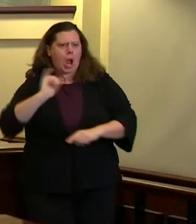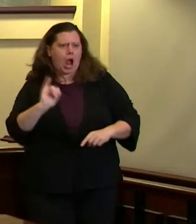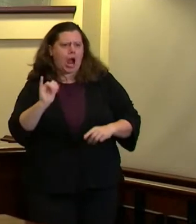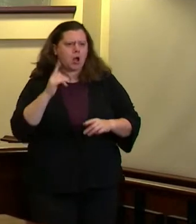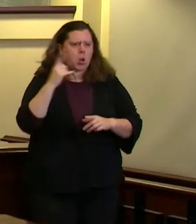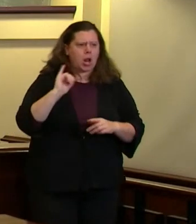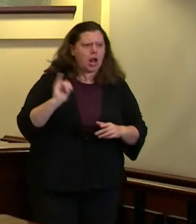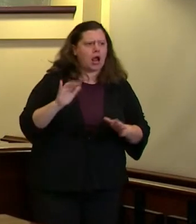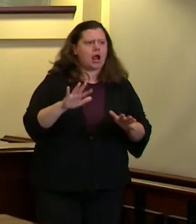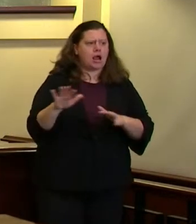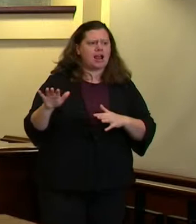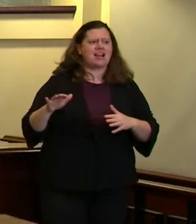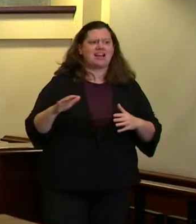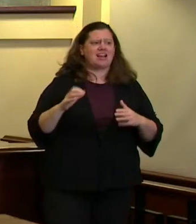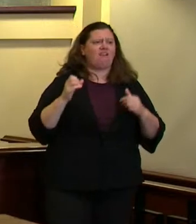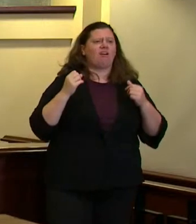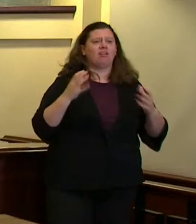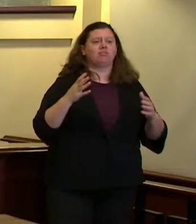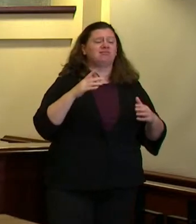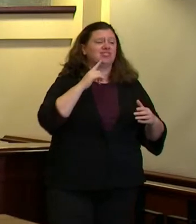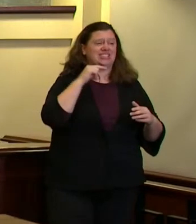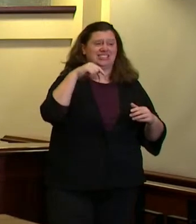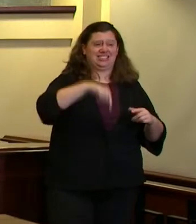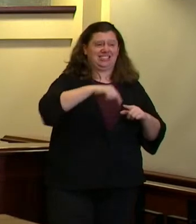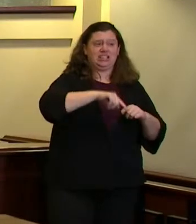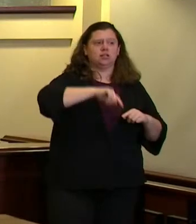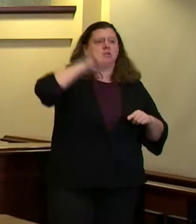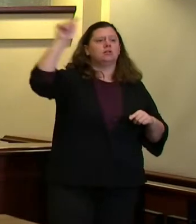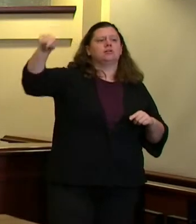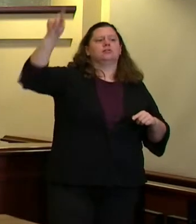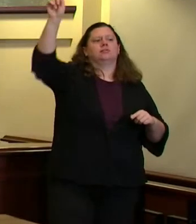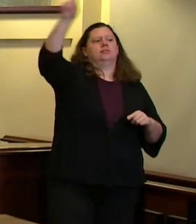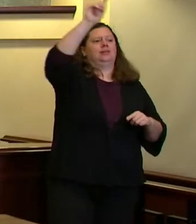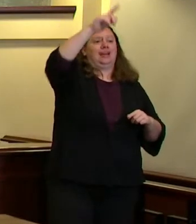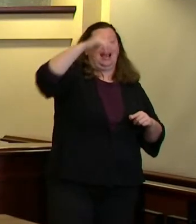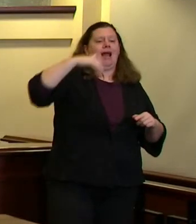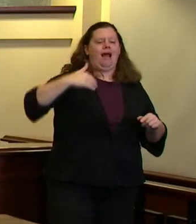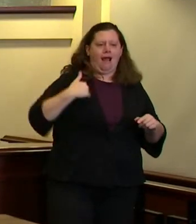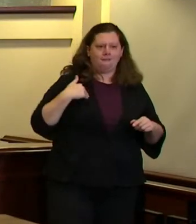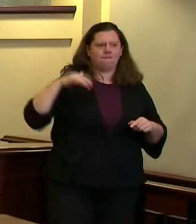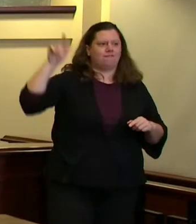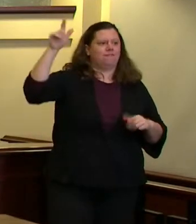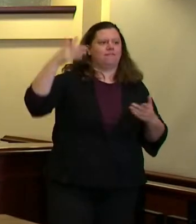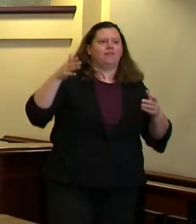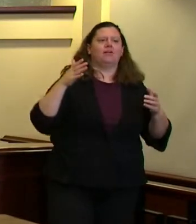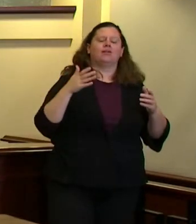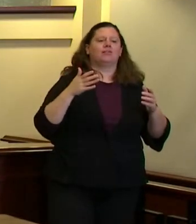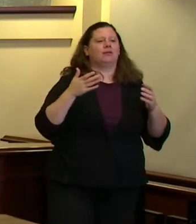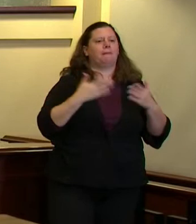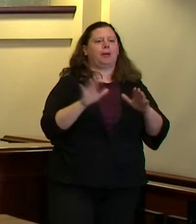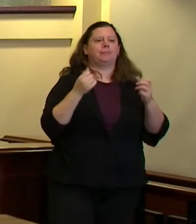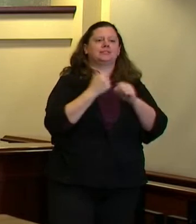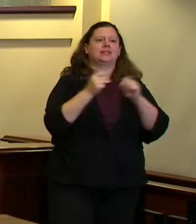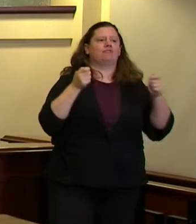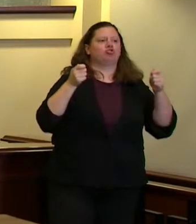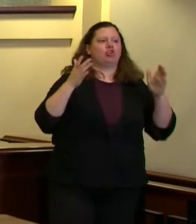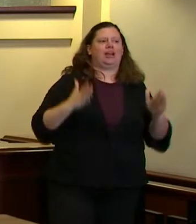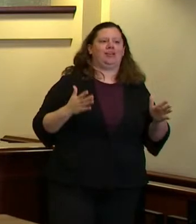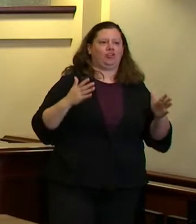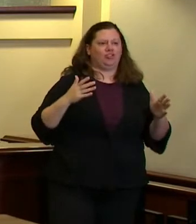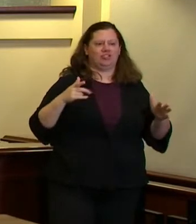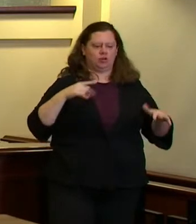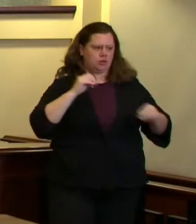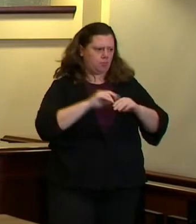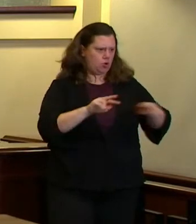many cities around the country have public safety directors to coordinate these efforts the public safety